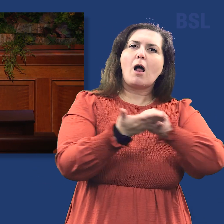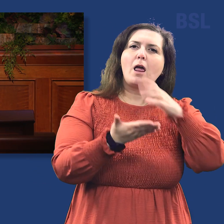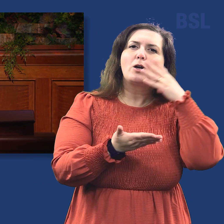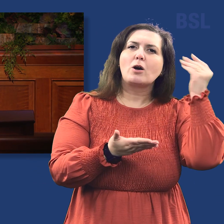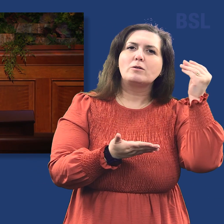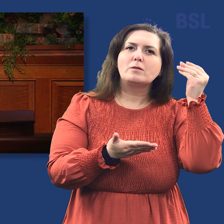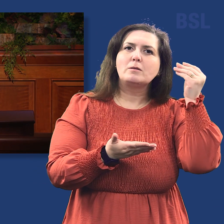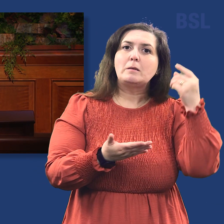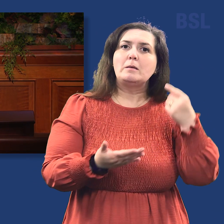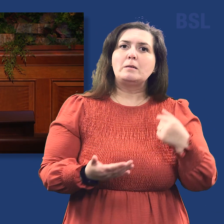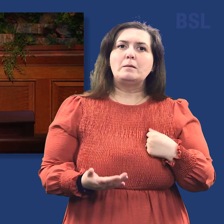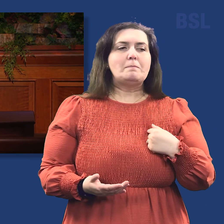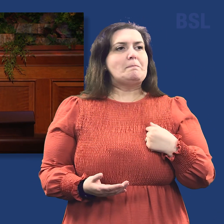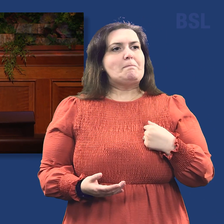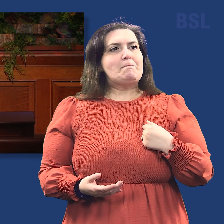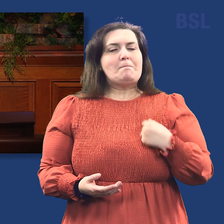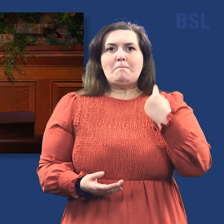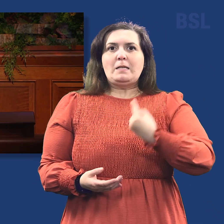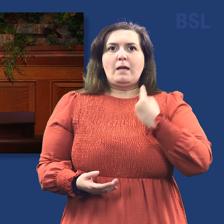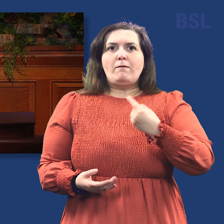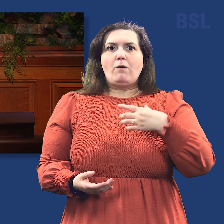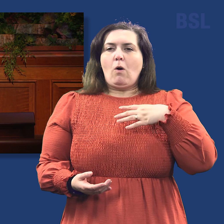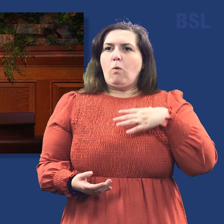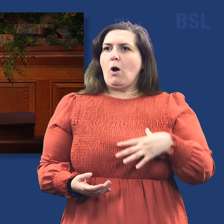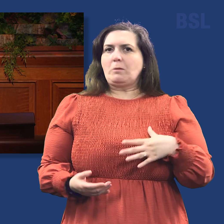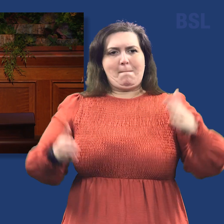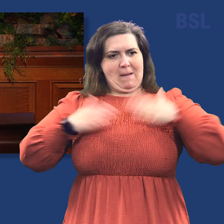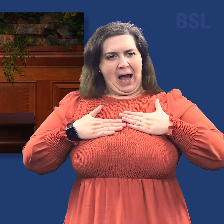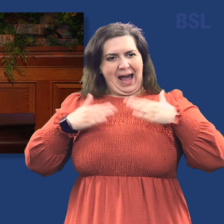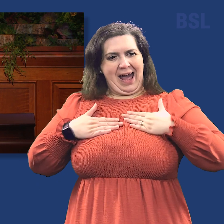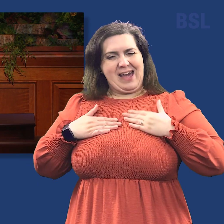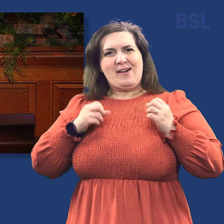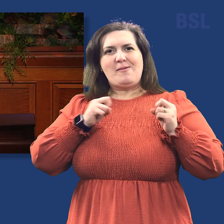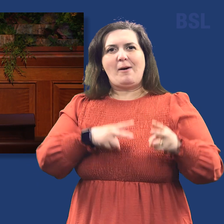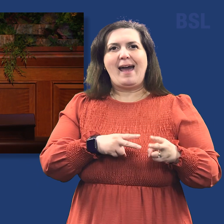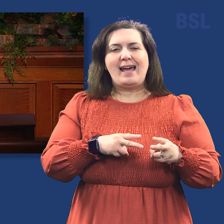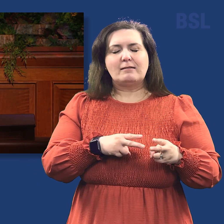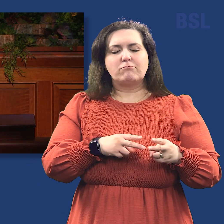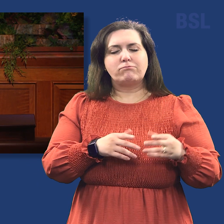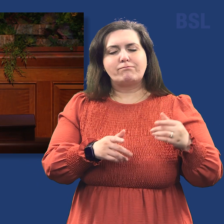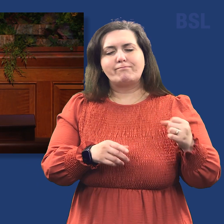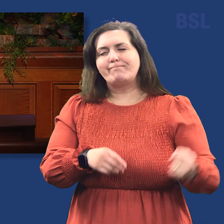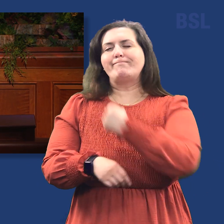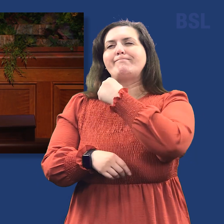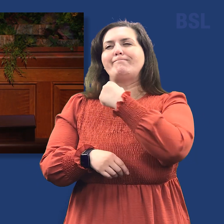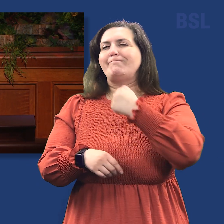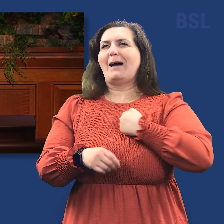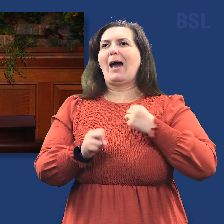I have struggled to banish the mortal desire to have things my way, eventually realizing that my way is oh